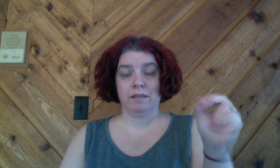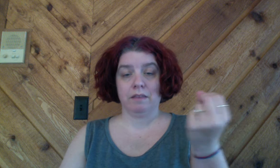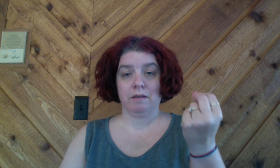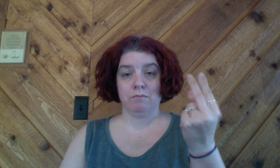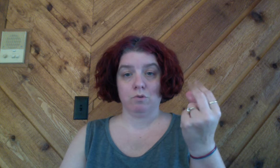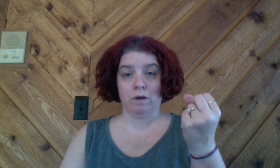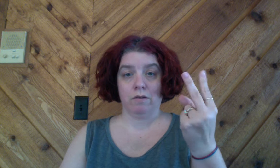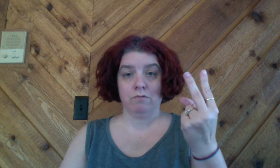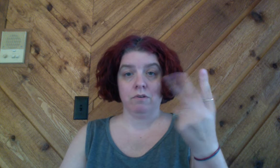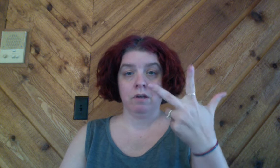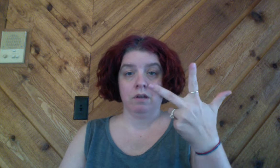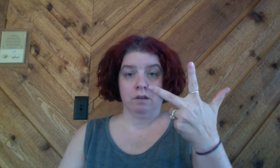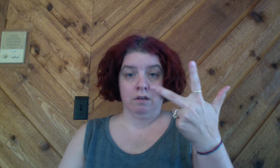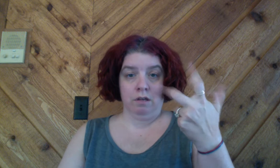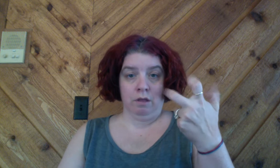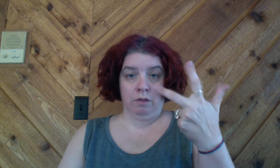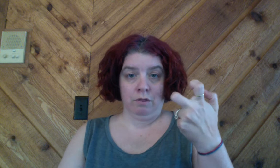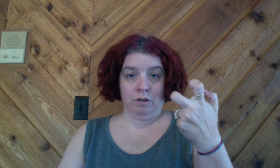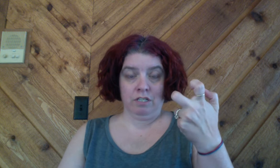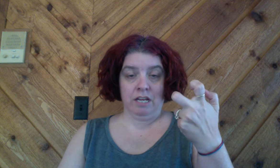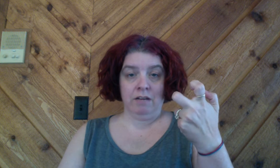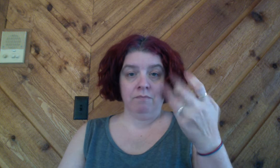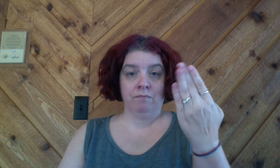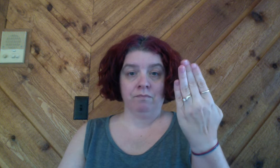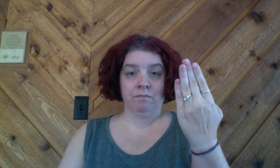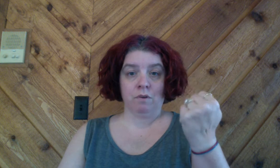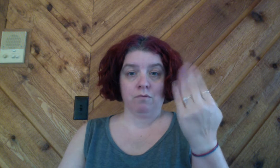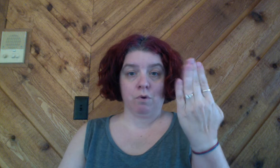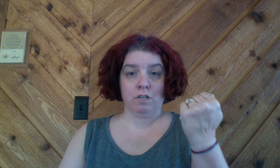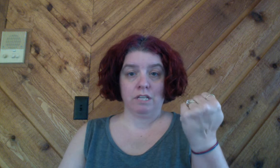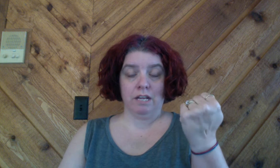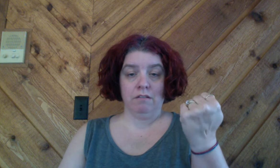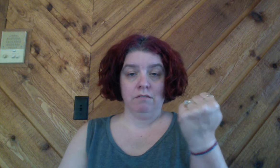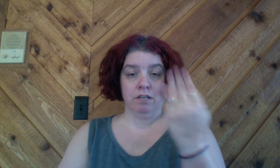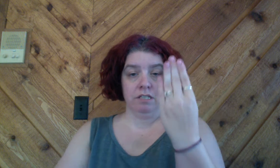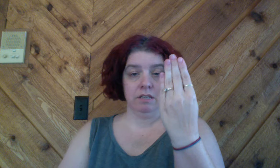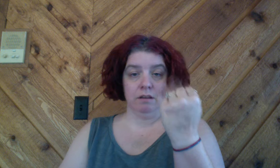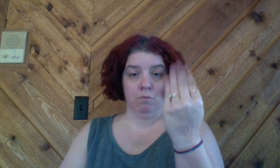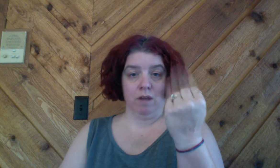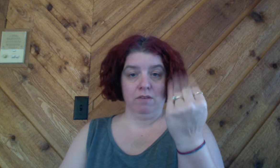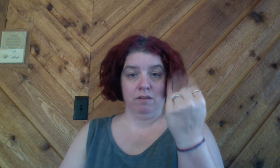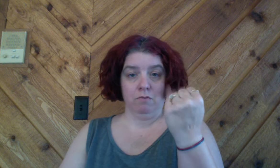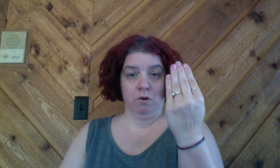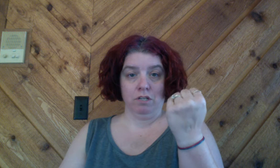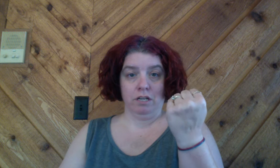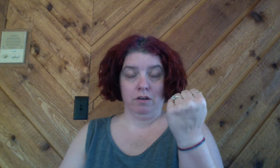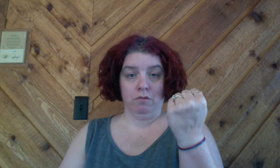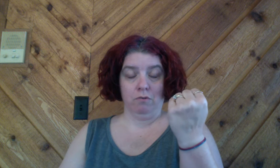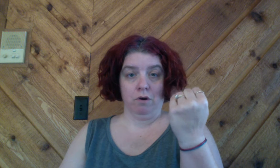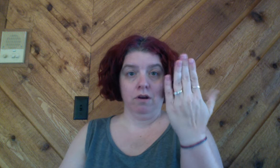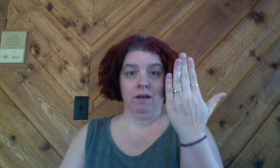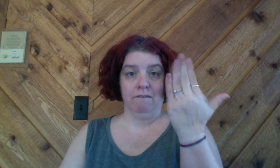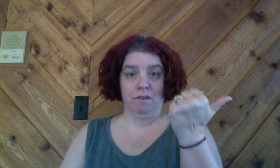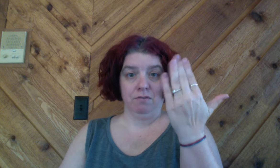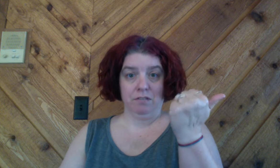the thumb 12 13 14 you can see that I'm waving the 14 or the 4 15